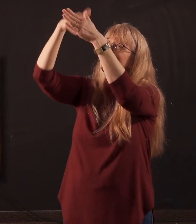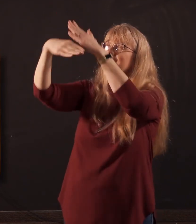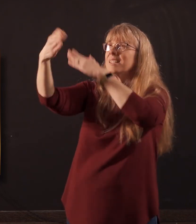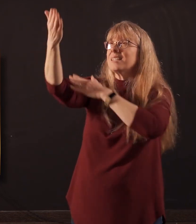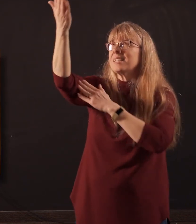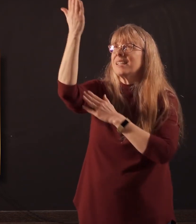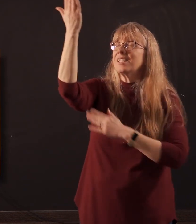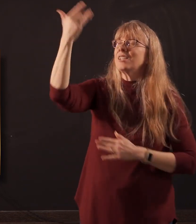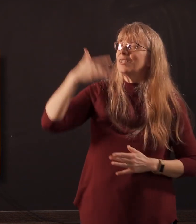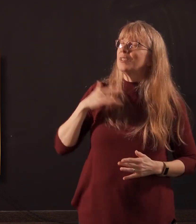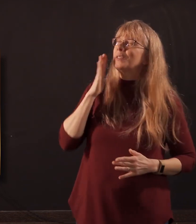in you